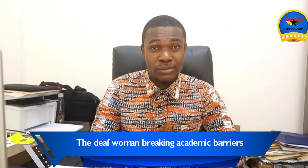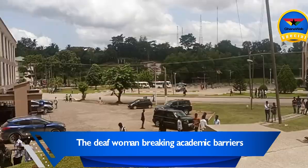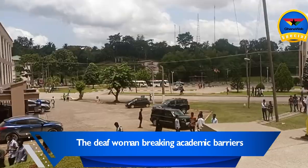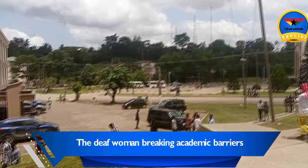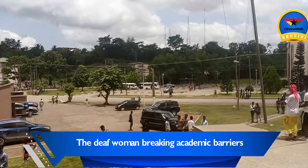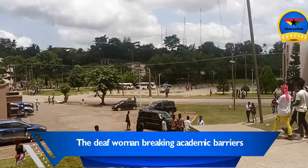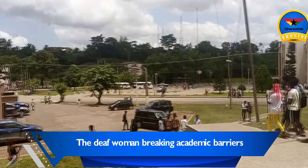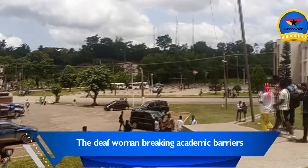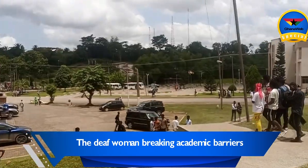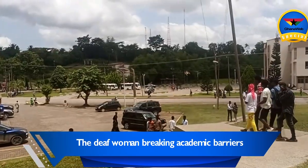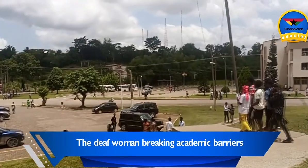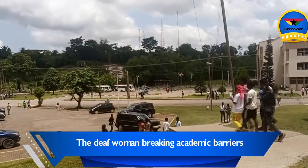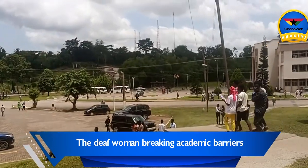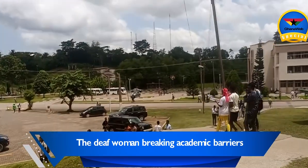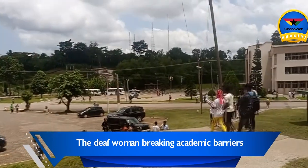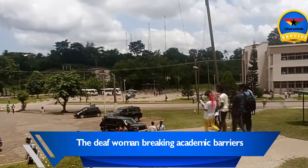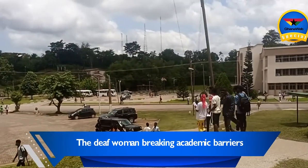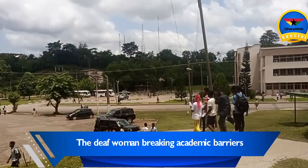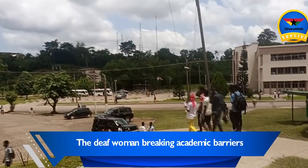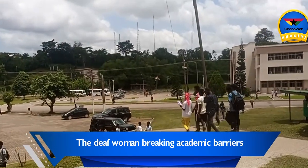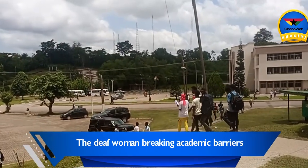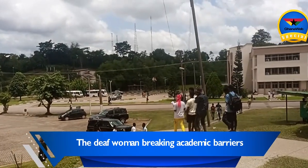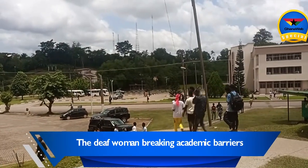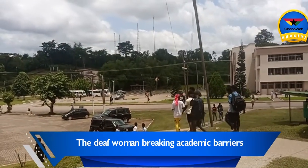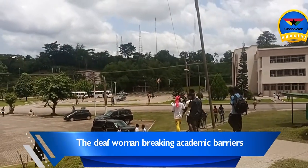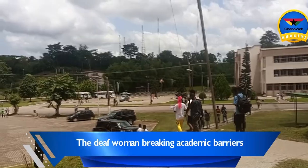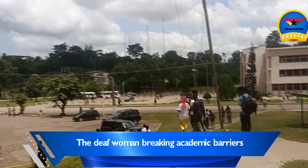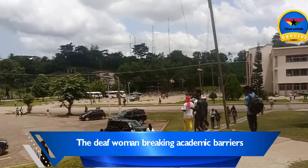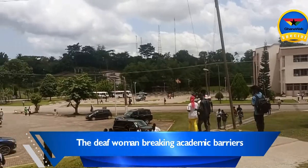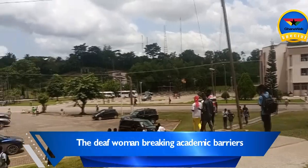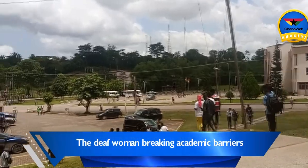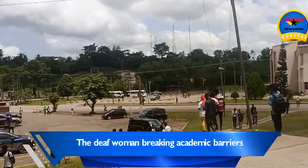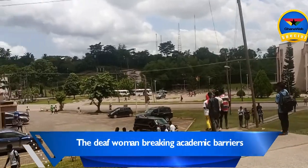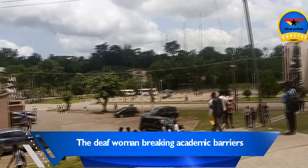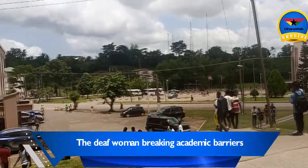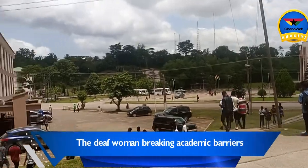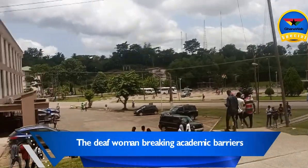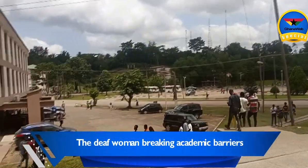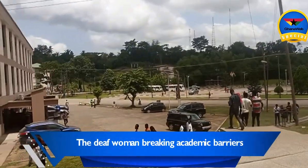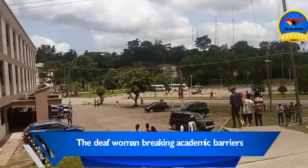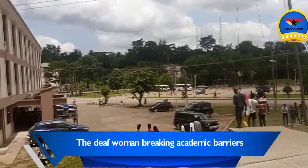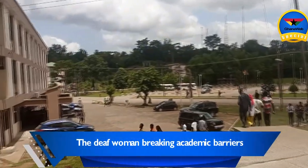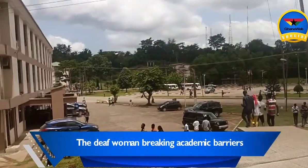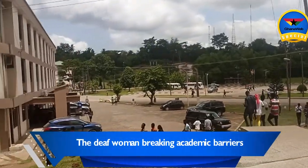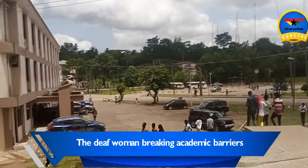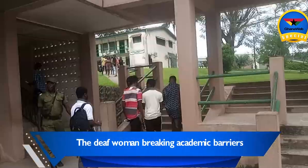According to Dr. Kofi Kamasa, the university is always prepared to help persons living with disability